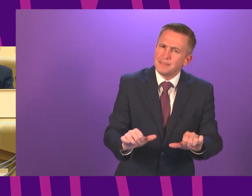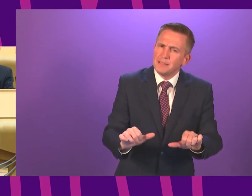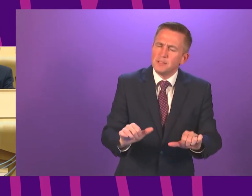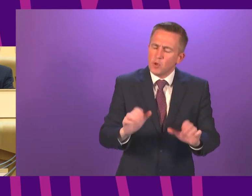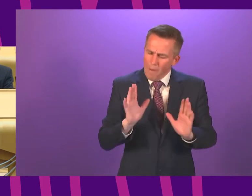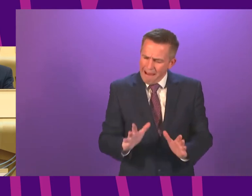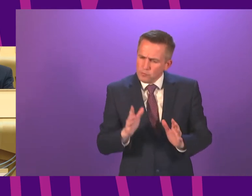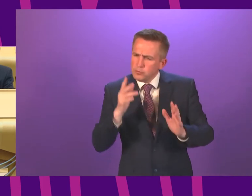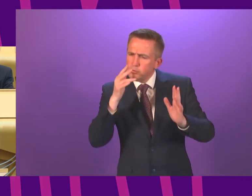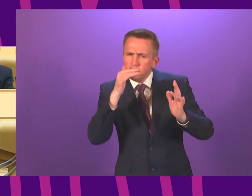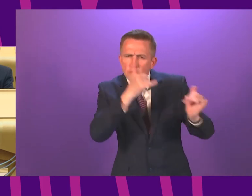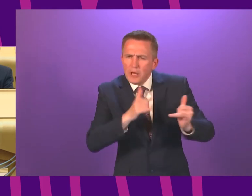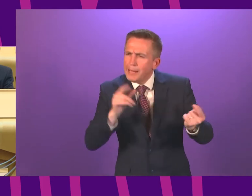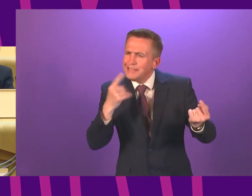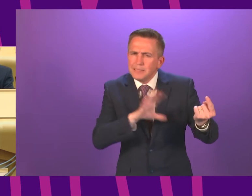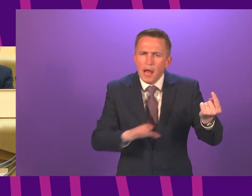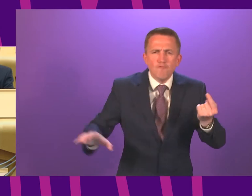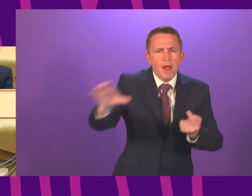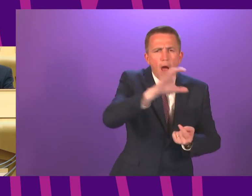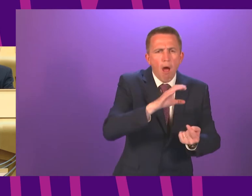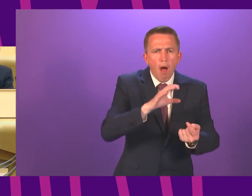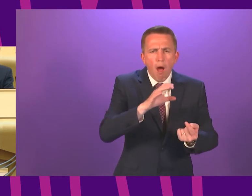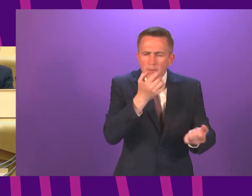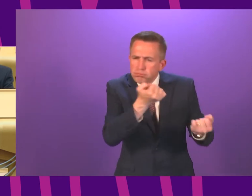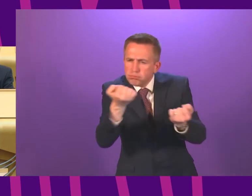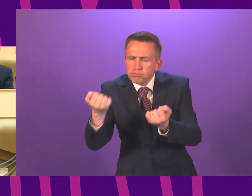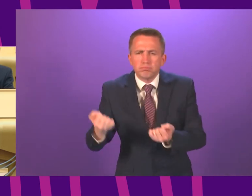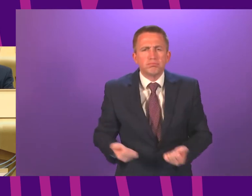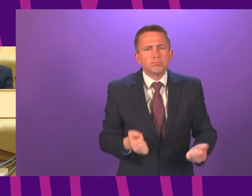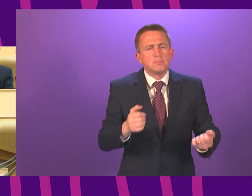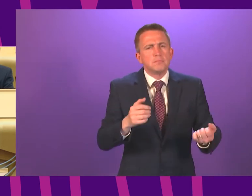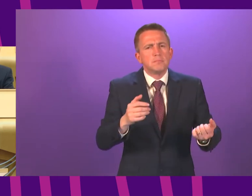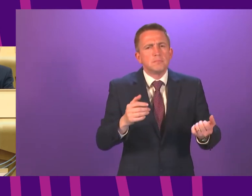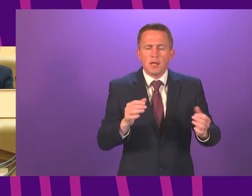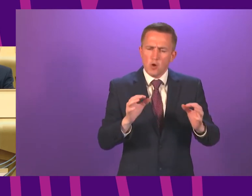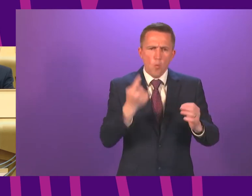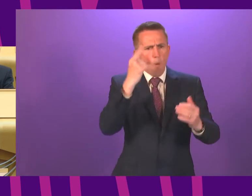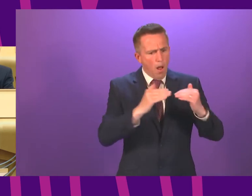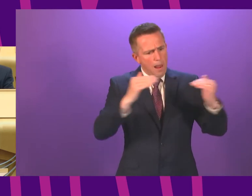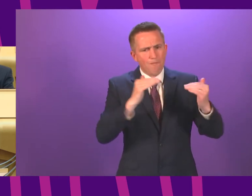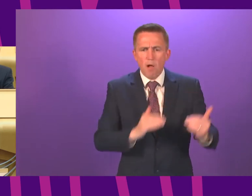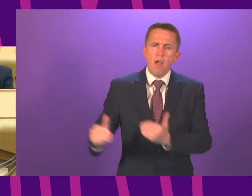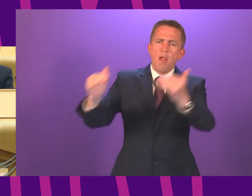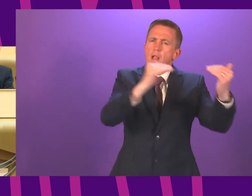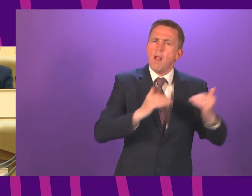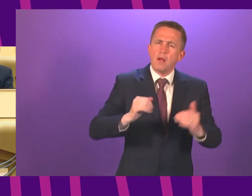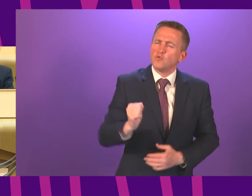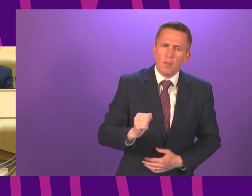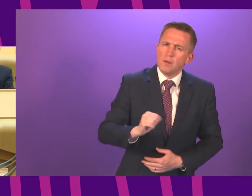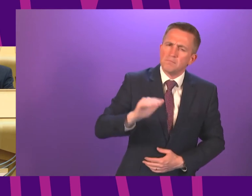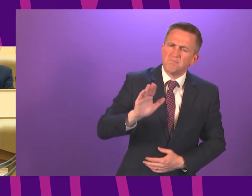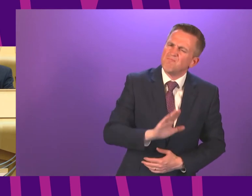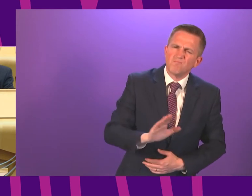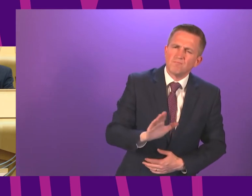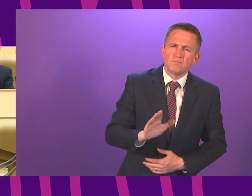uniform either. That is the benefit of the level system. We don't need to apply a one-size-fits-all approach with the same